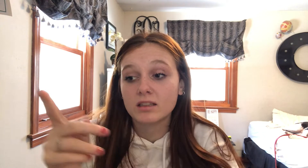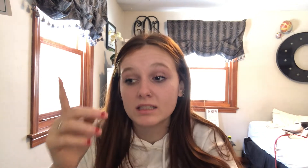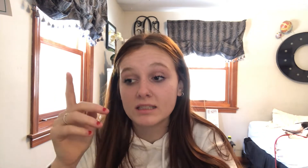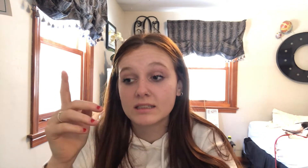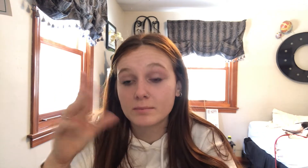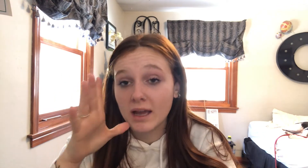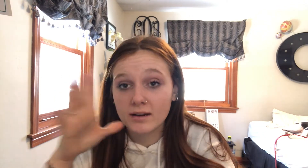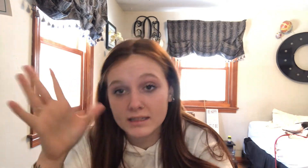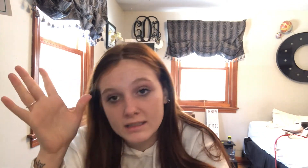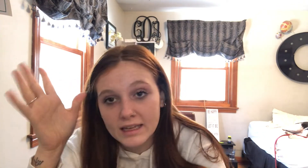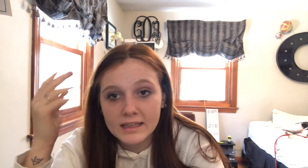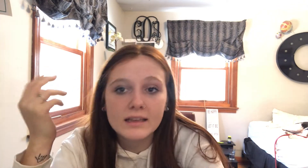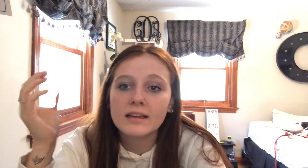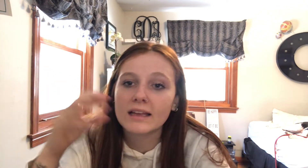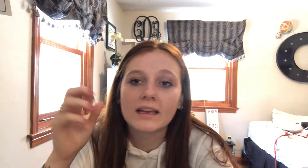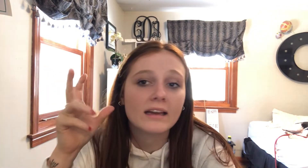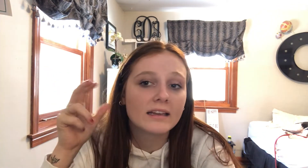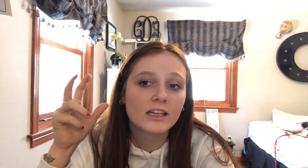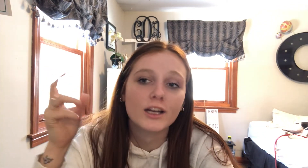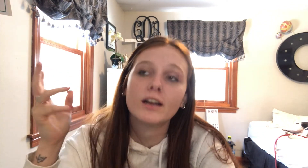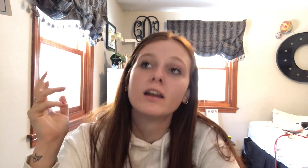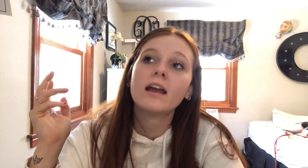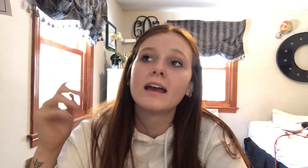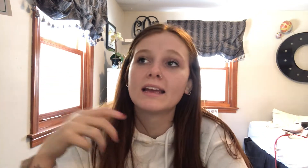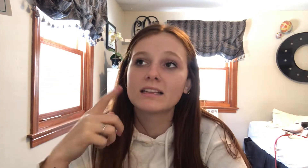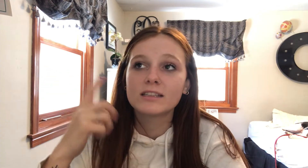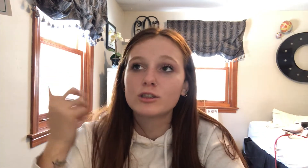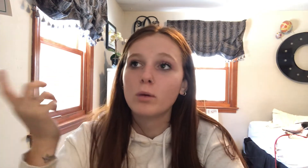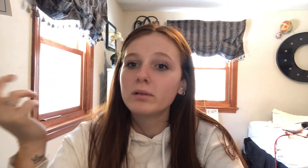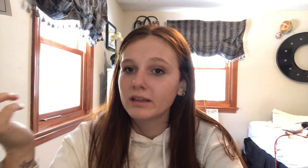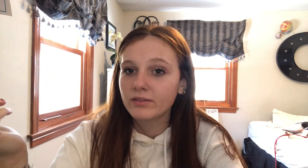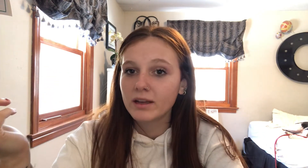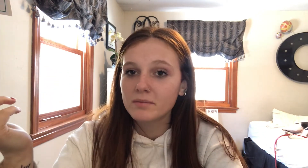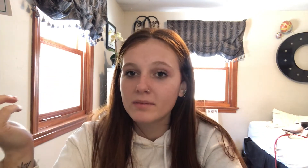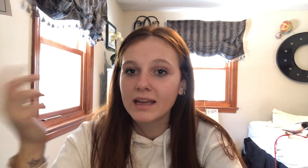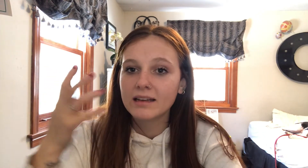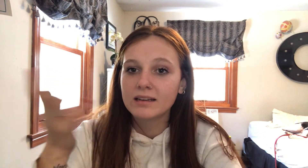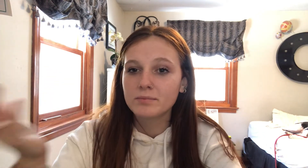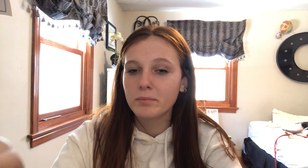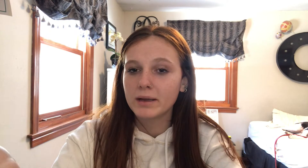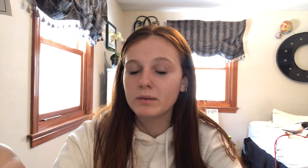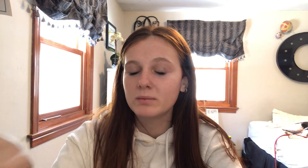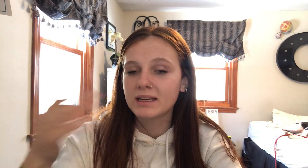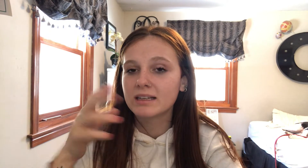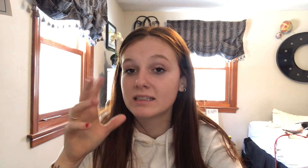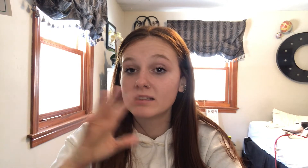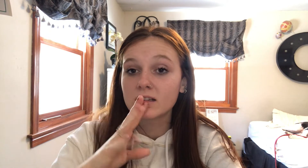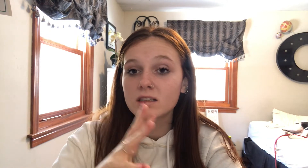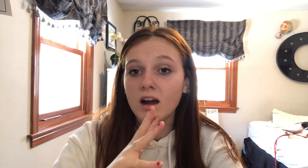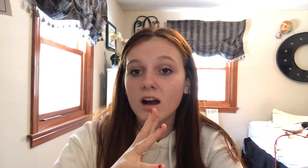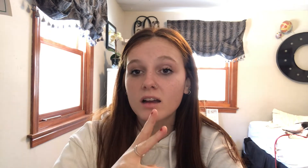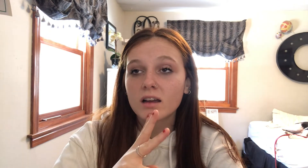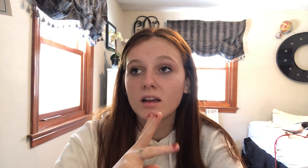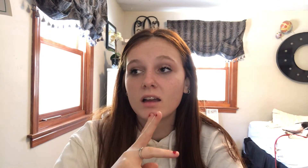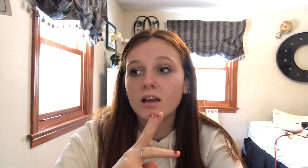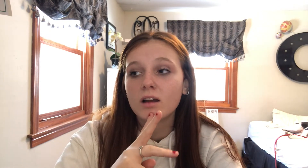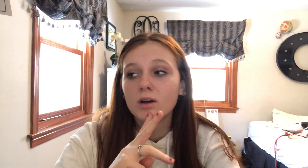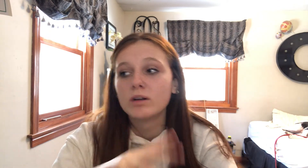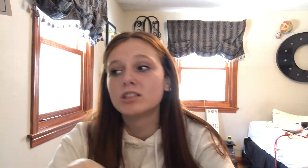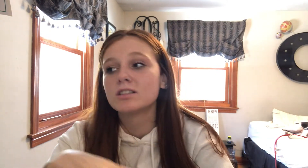his parents that he like can't hear and I guess they don't believe him. And it might be because he does talk or it's just